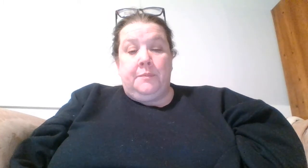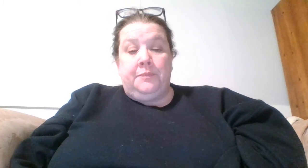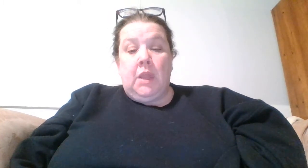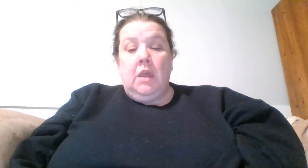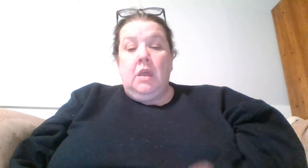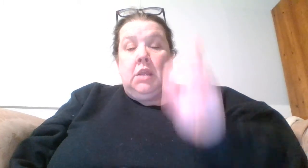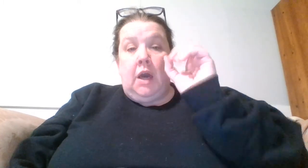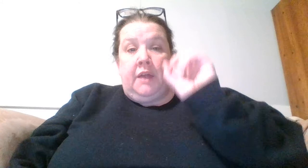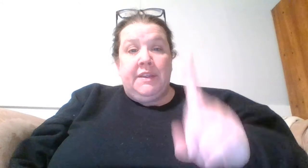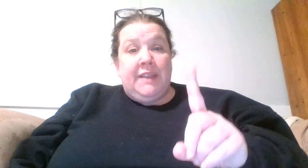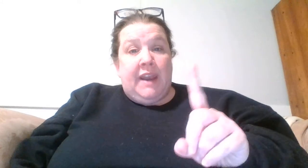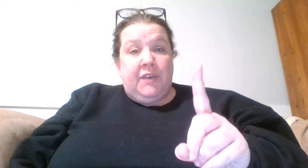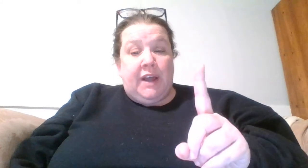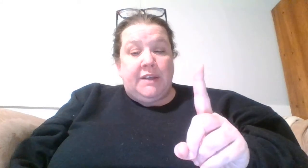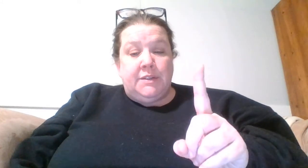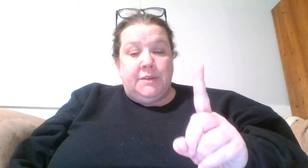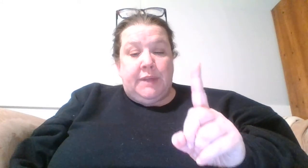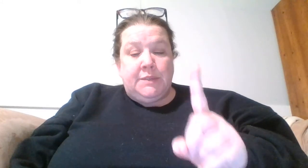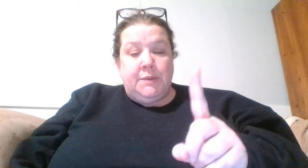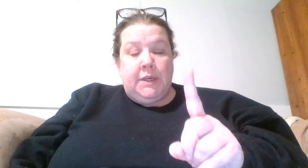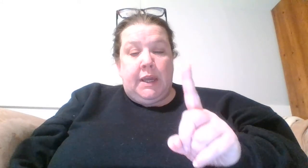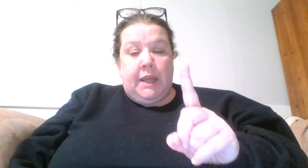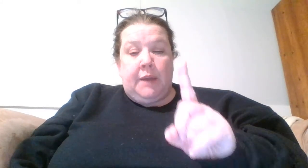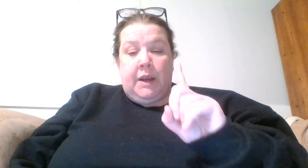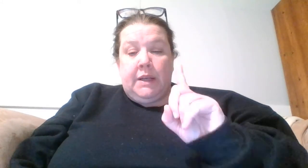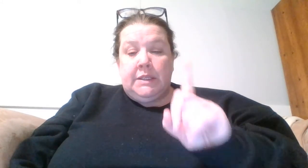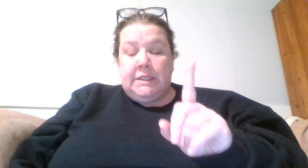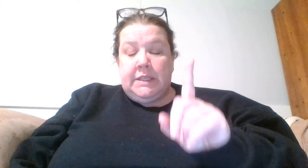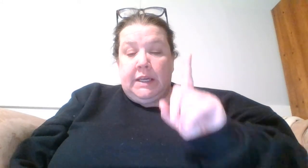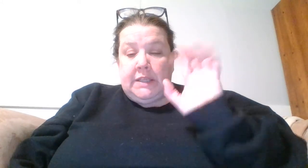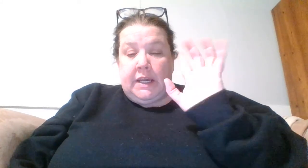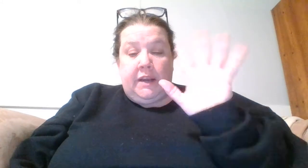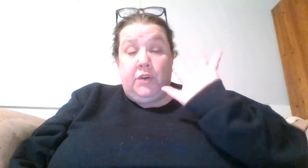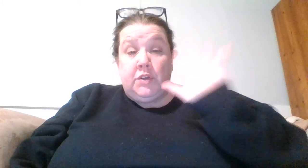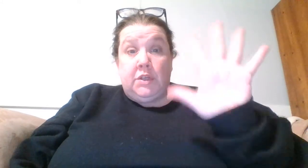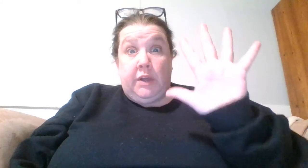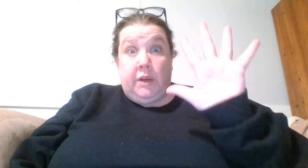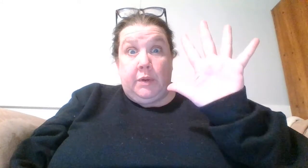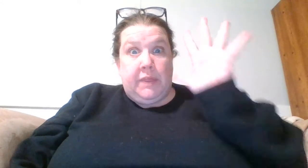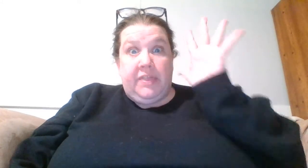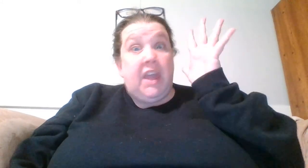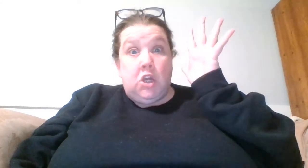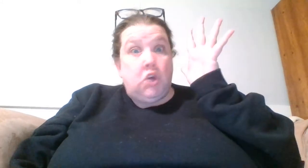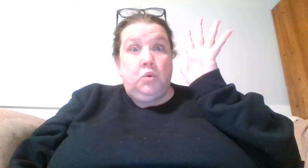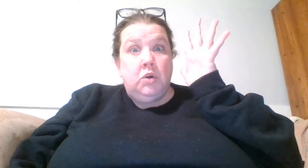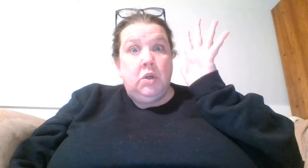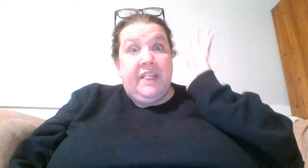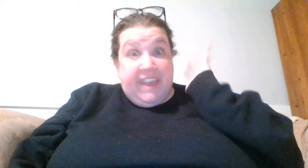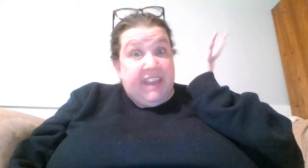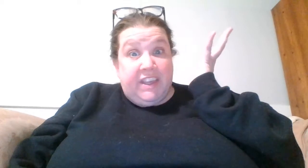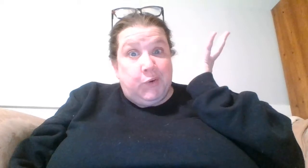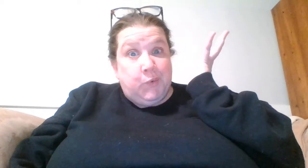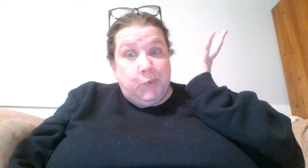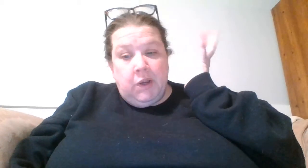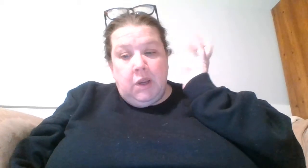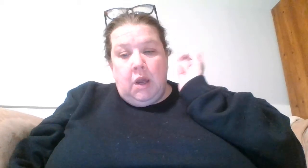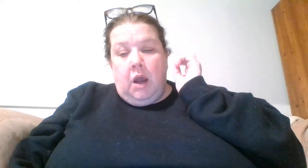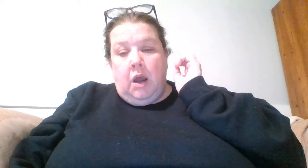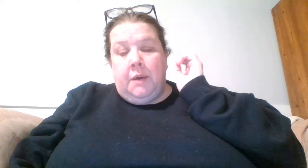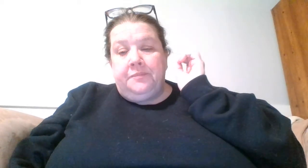um the other thing that I forgot to do last week and I wanted to take a second if you're still here with me thank you thank you um